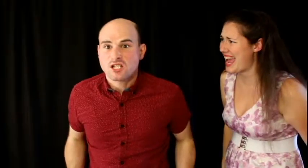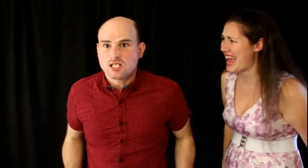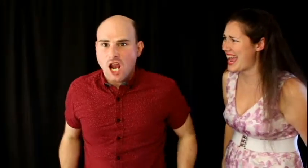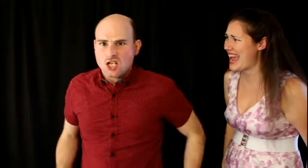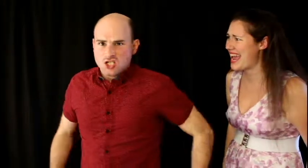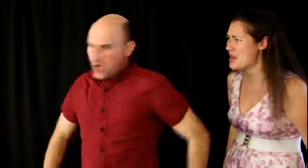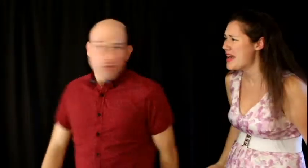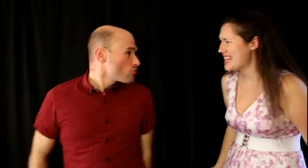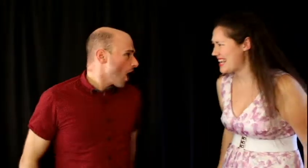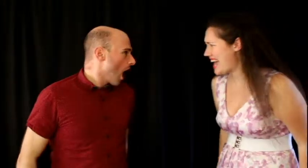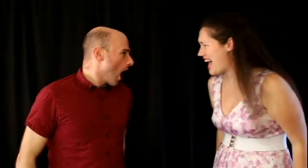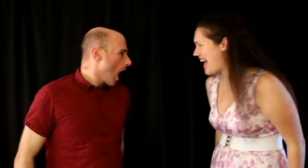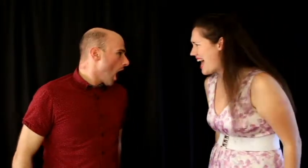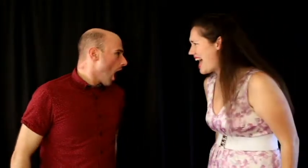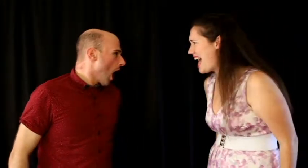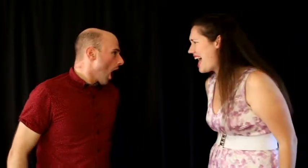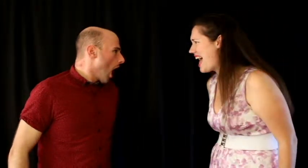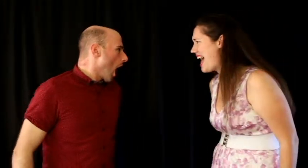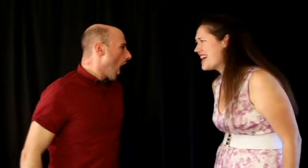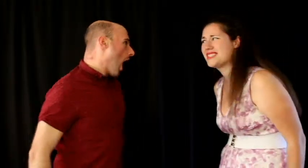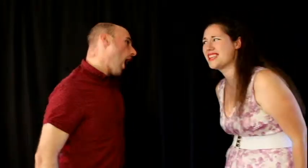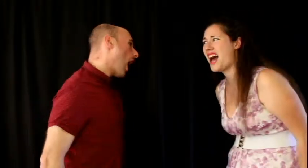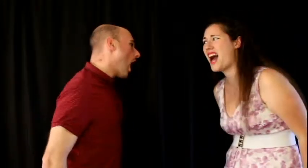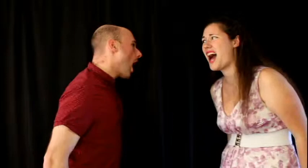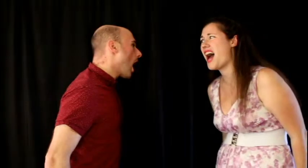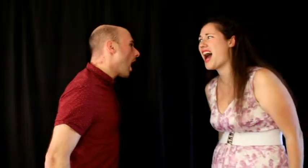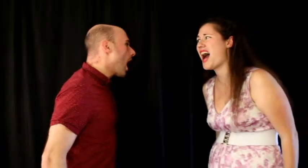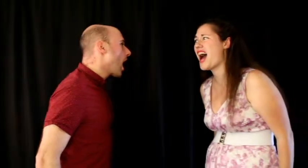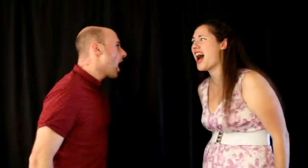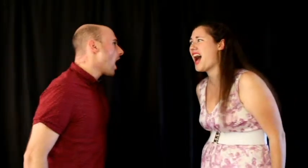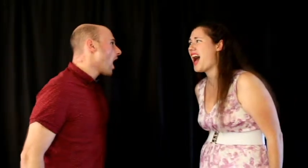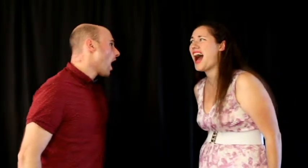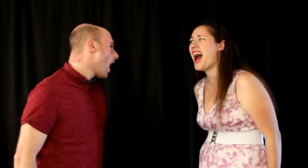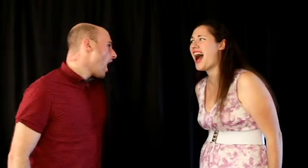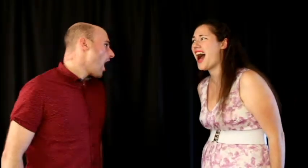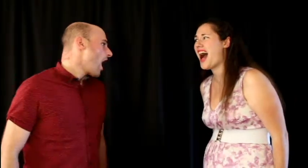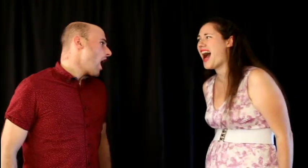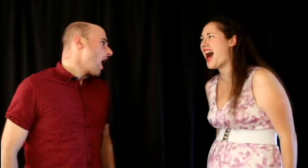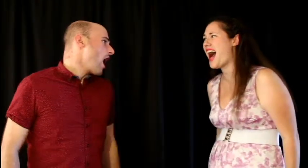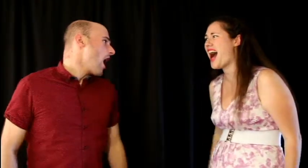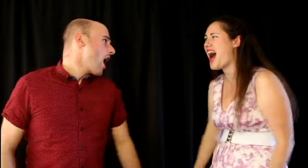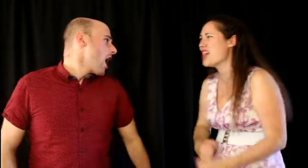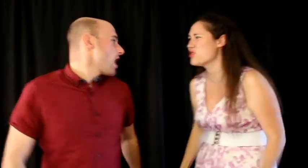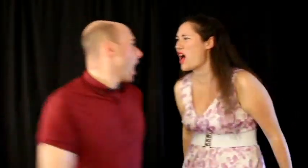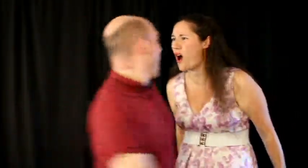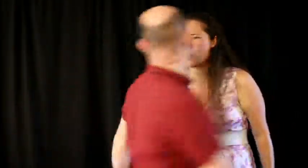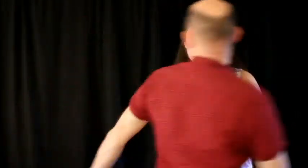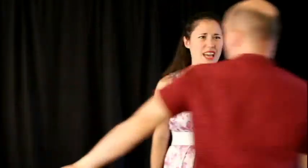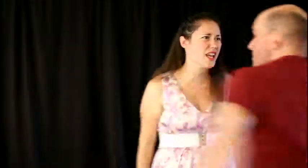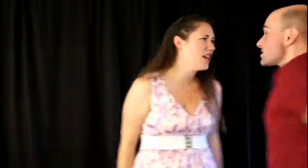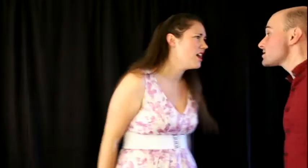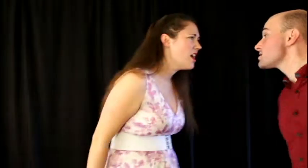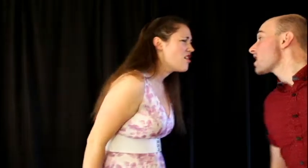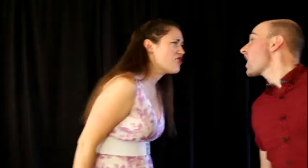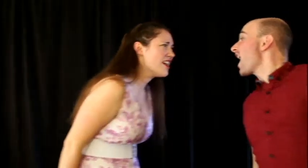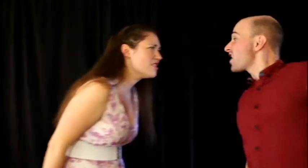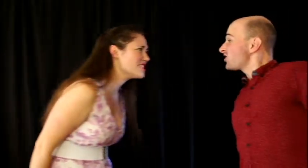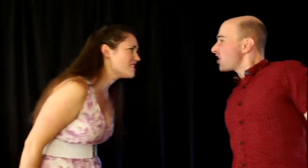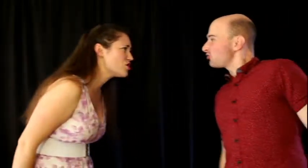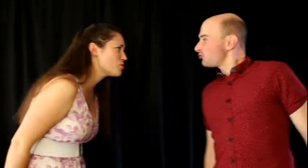begin to crawl. Yes, I'm loathing. There's a